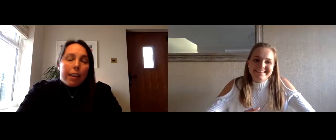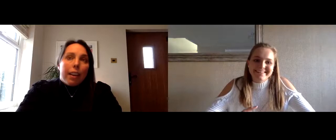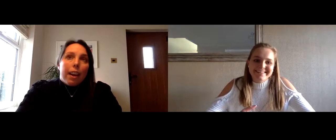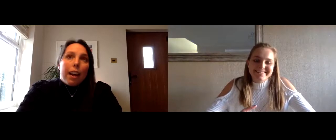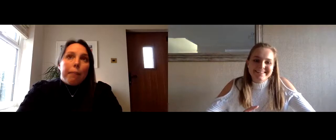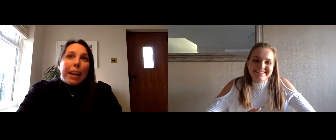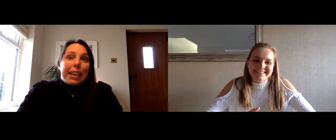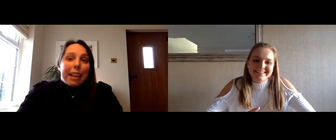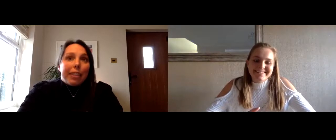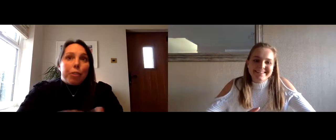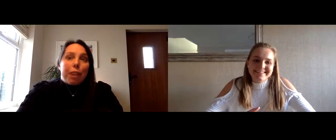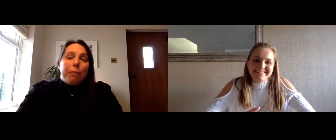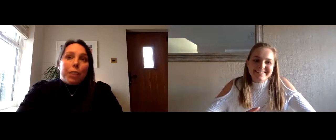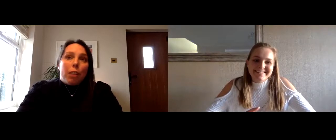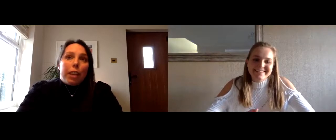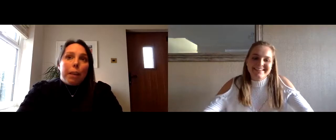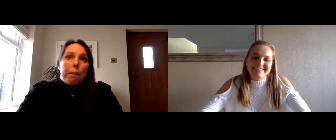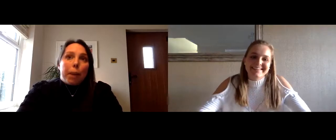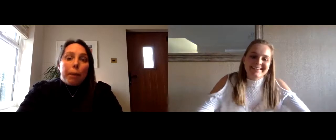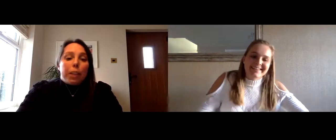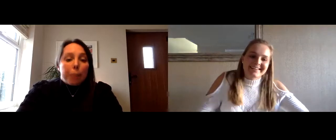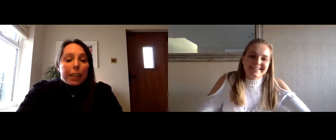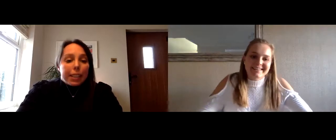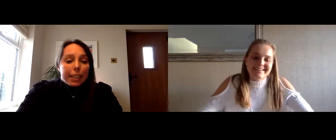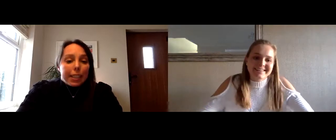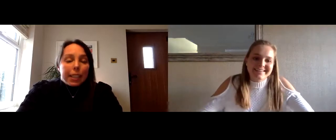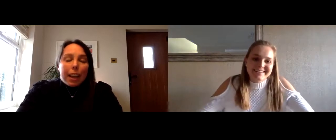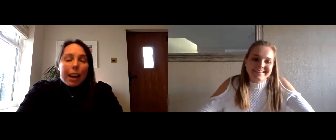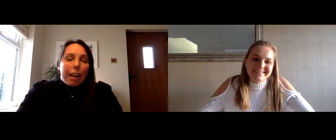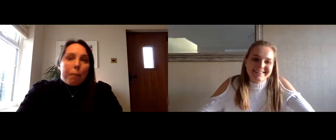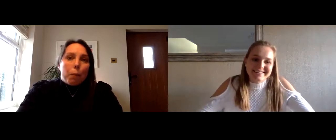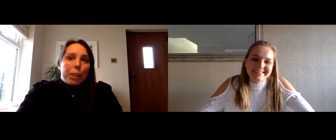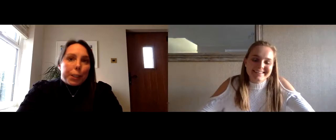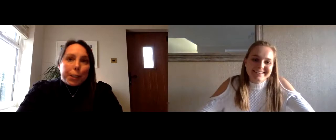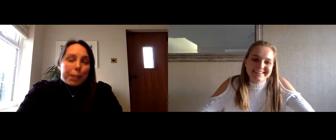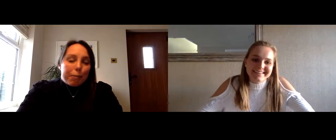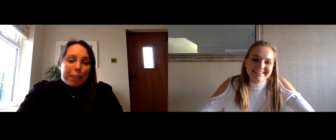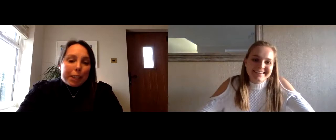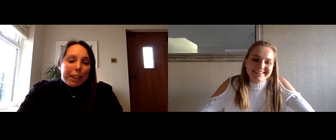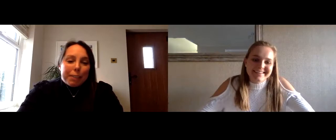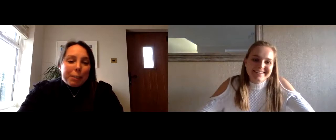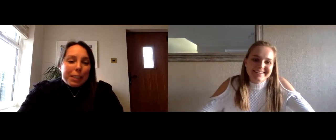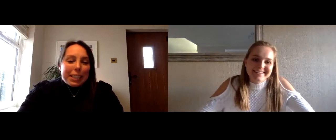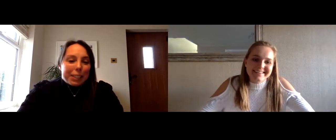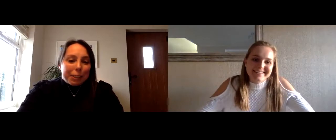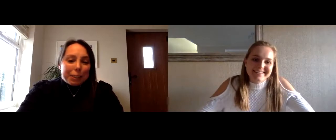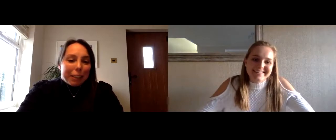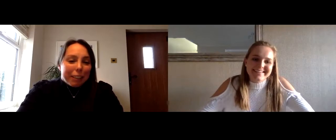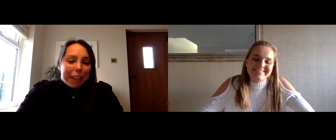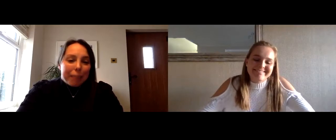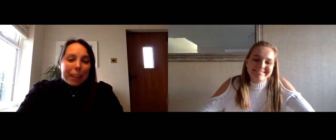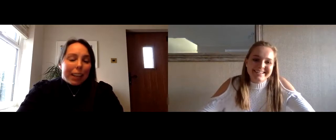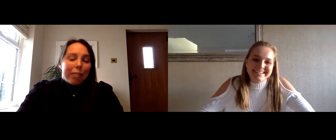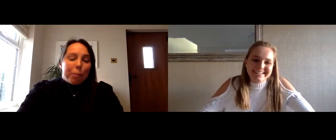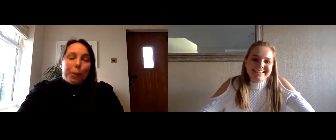and i never dreamt of it becoming as big as it did um we started off with kind of 20 children